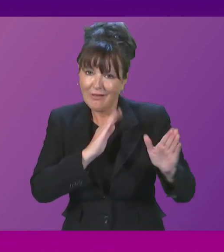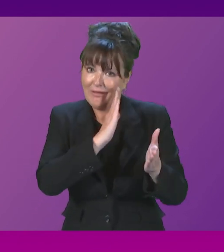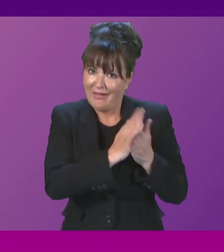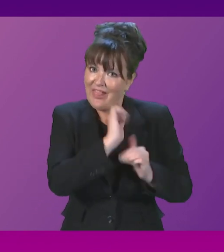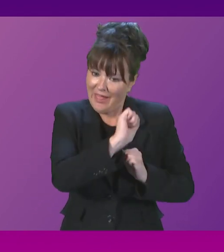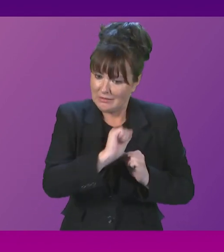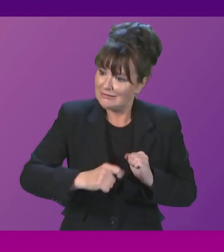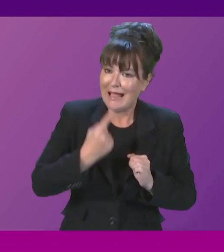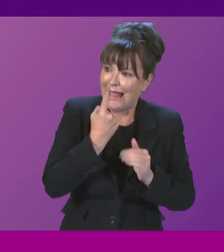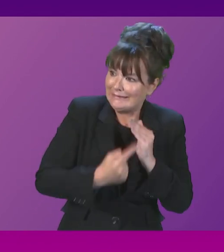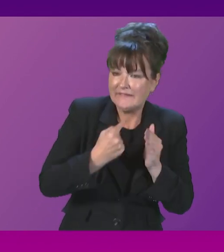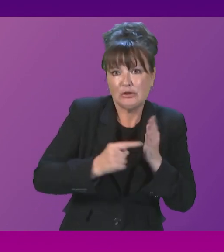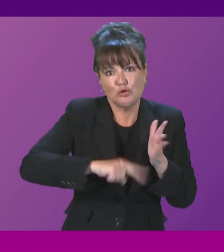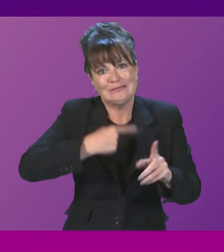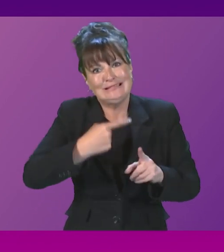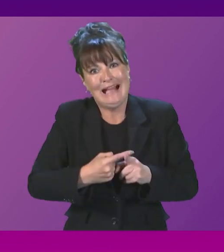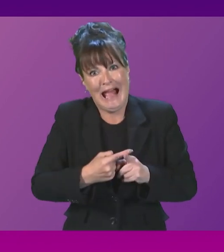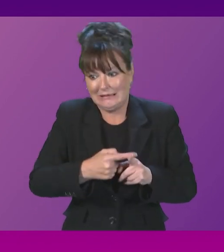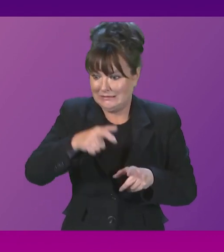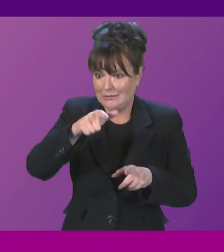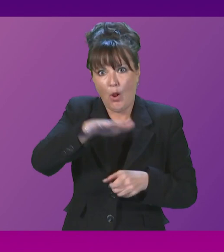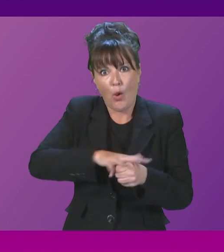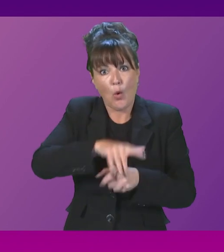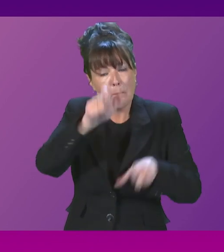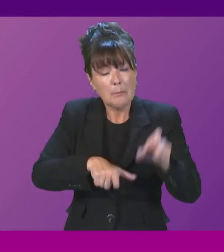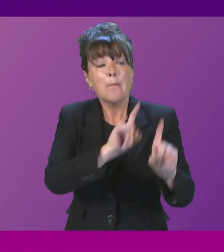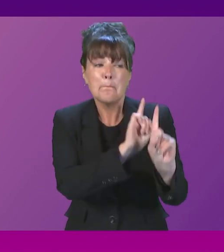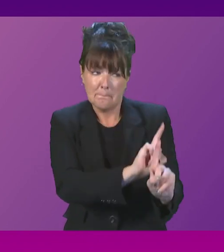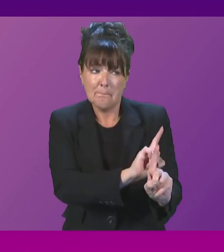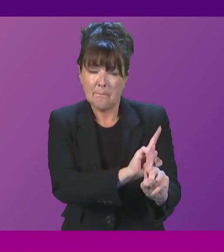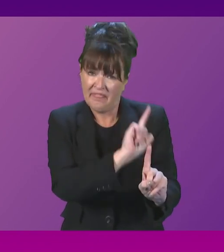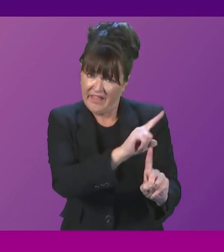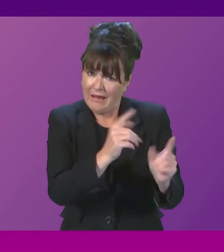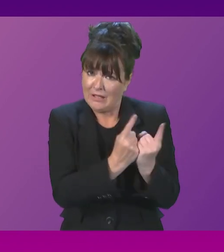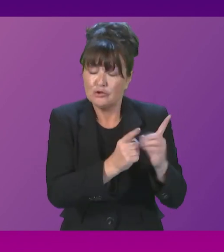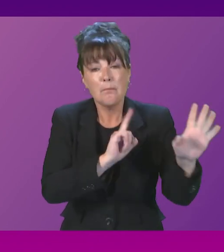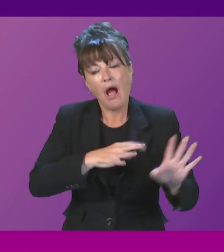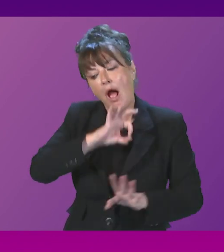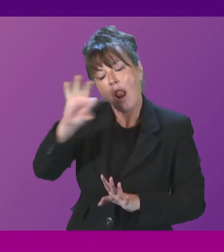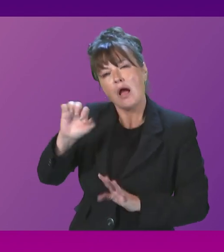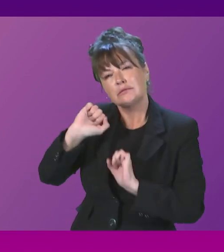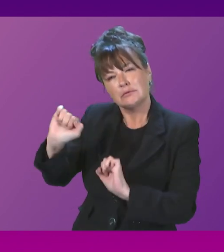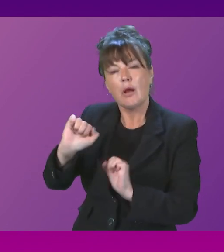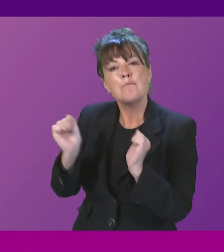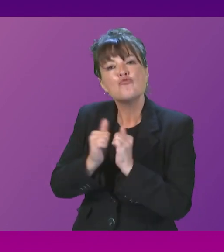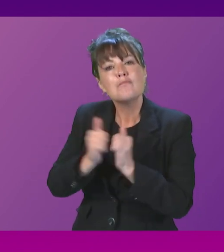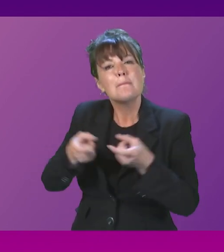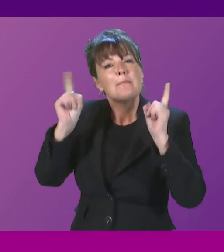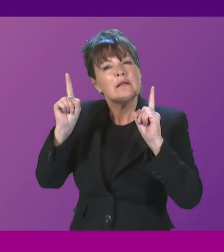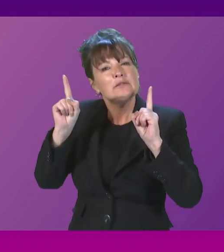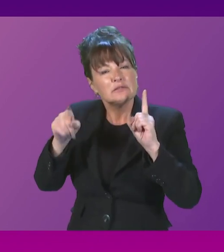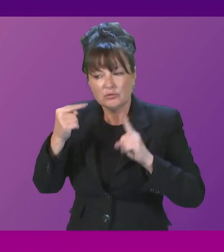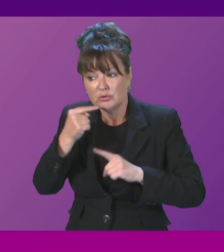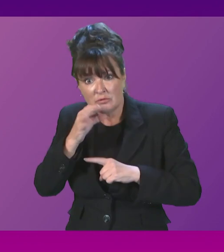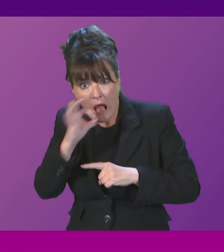taxpayer dispute. I will ask the relevant Minister if there is more information that can be provided, and if so, ask them to